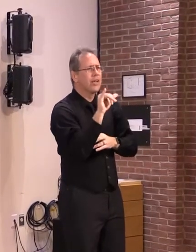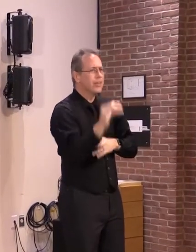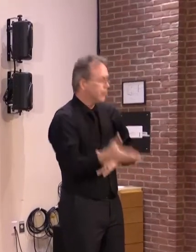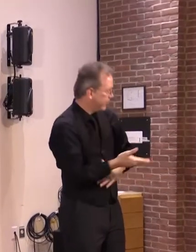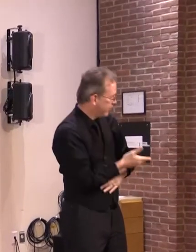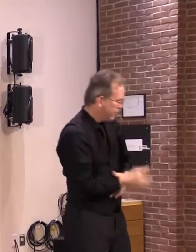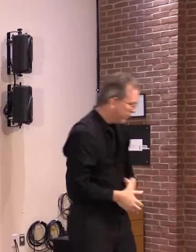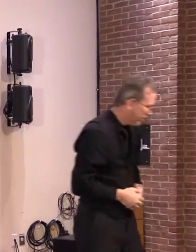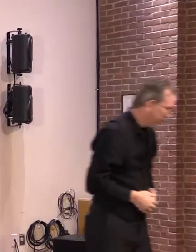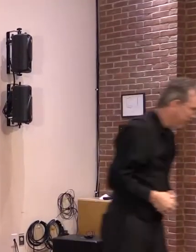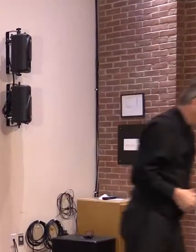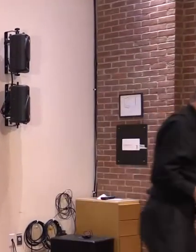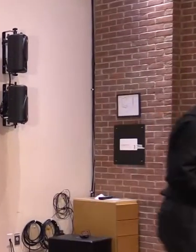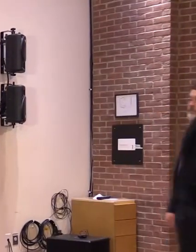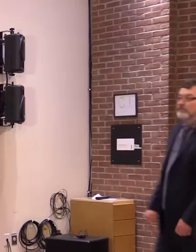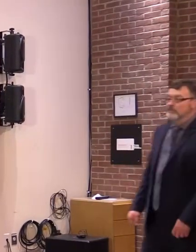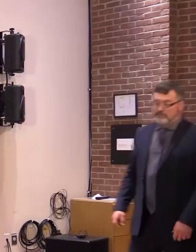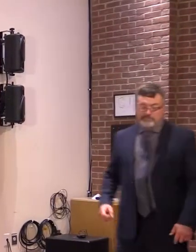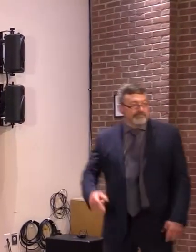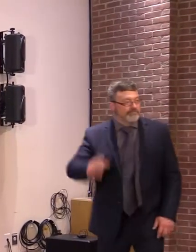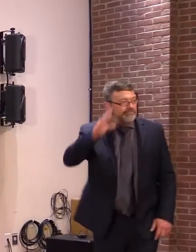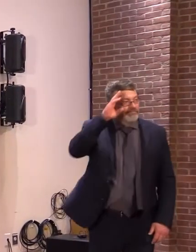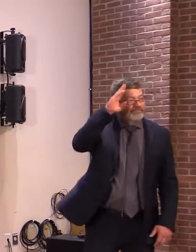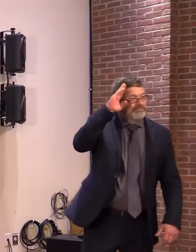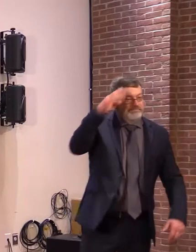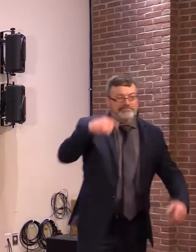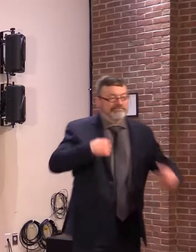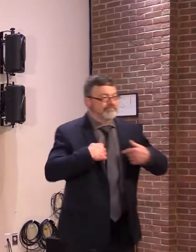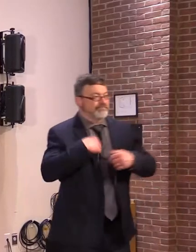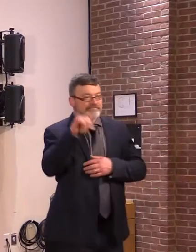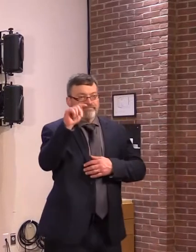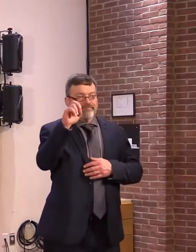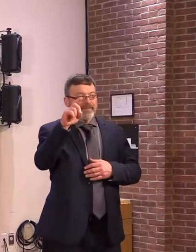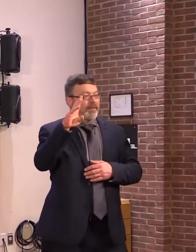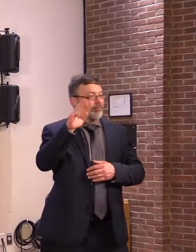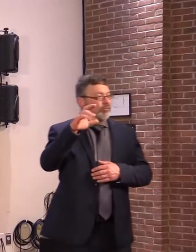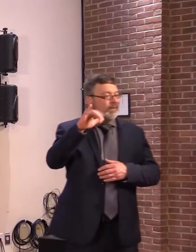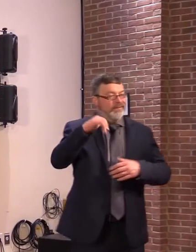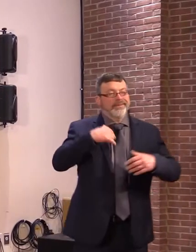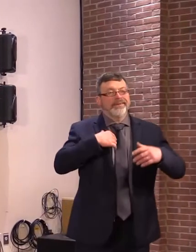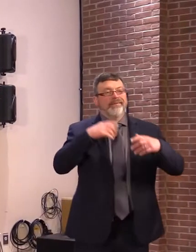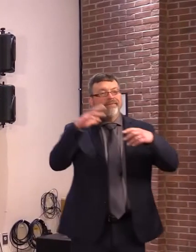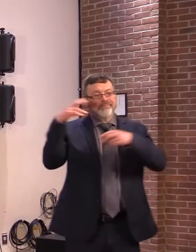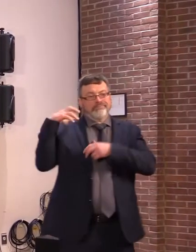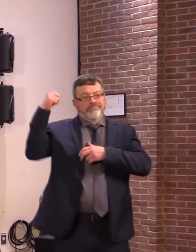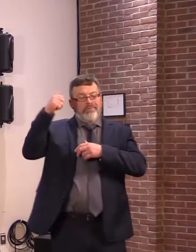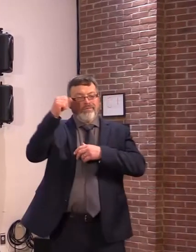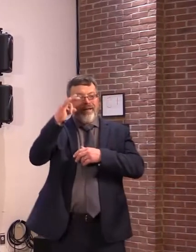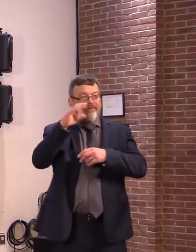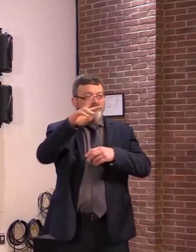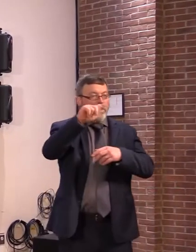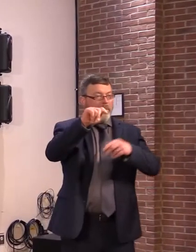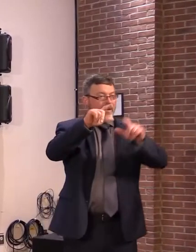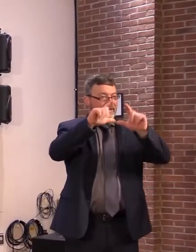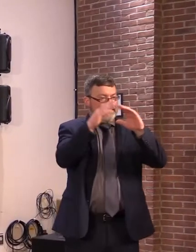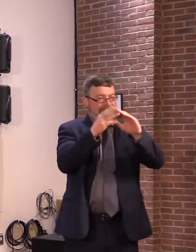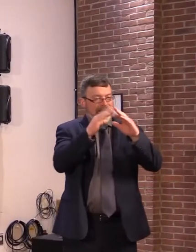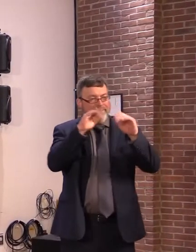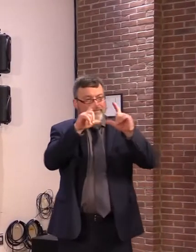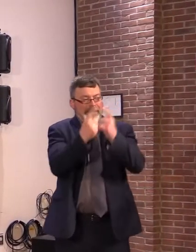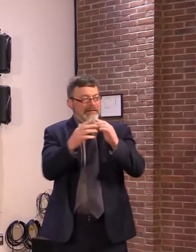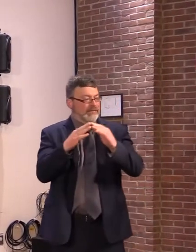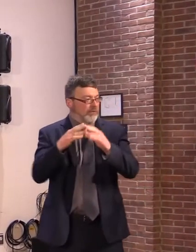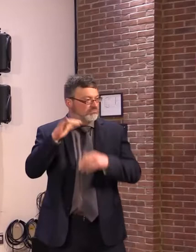Thanks, Mayor. I'm Ted Brady. I'm the executive director of the Vermont League of Cities and Towns. Quick reminder, the Vermont League of Cities and Towns represents all